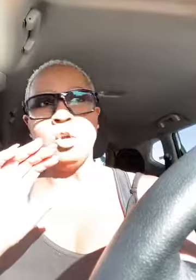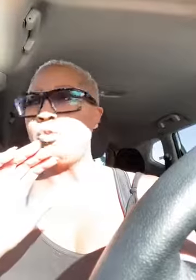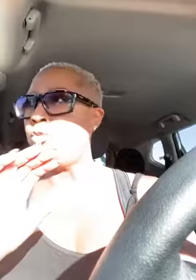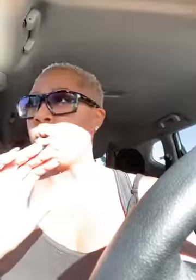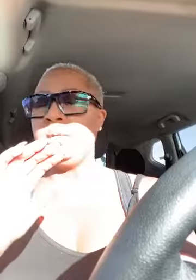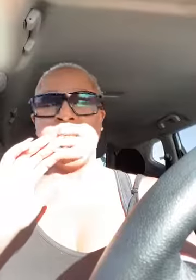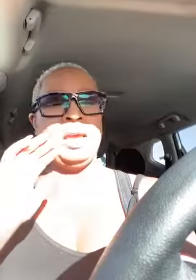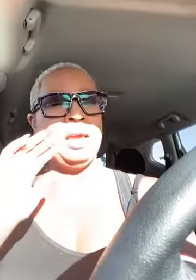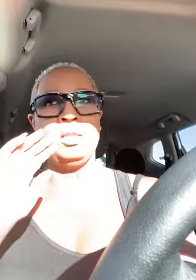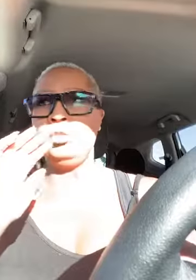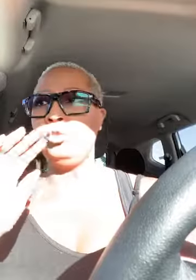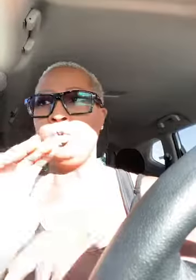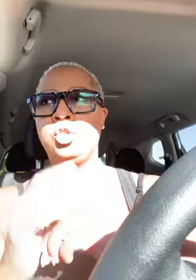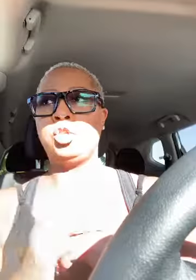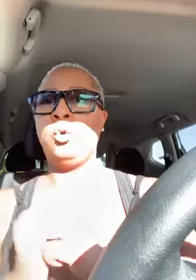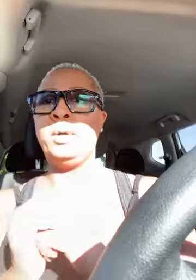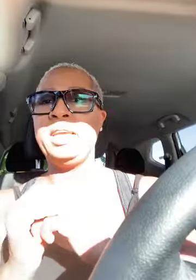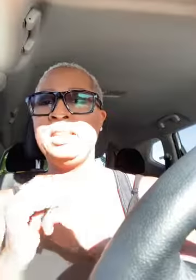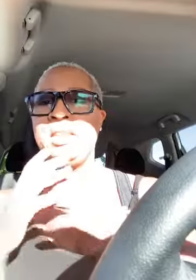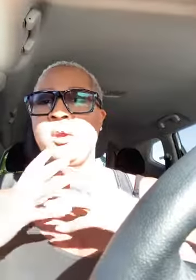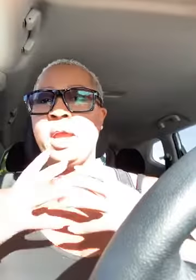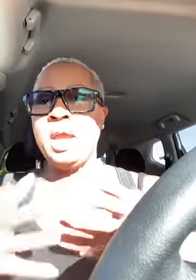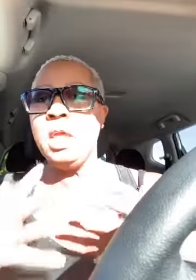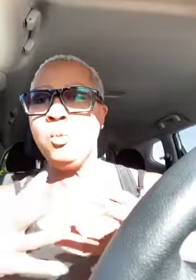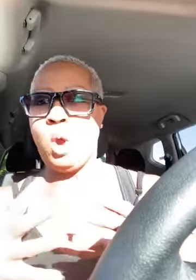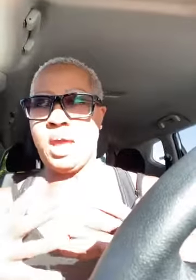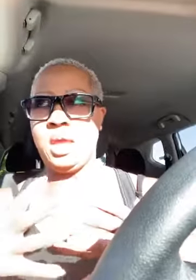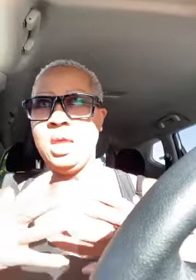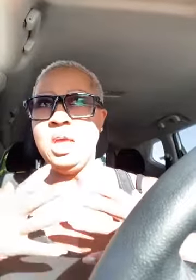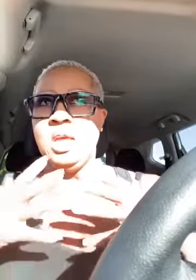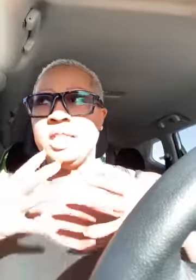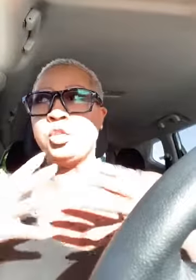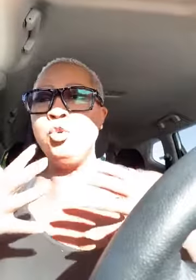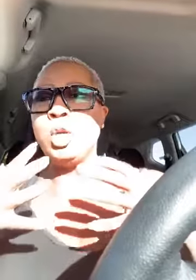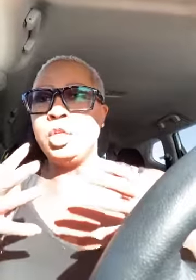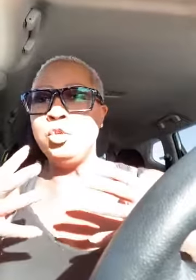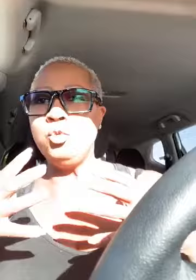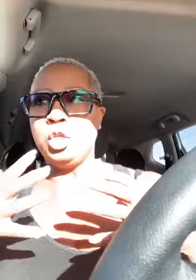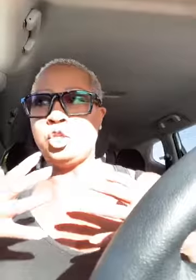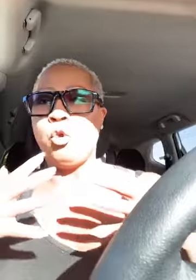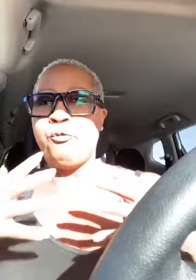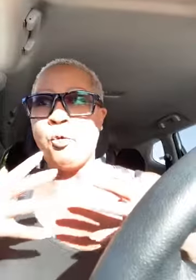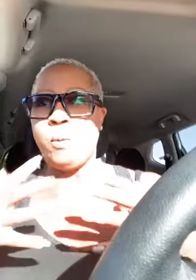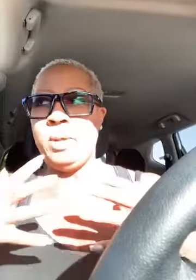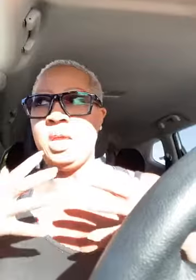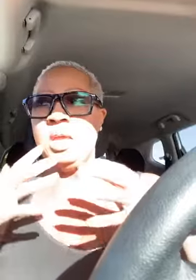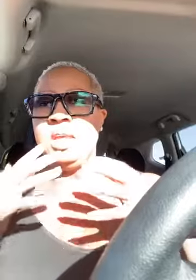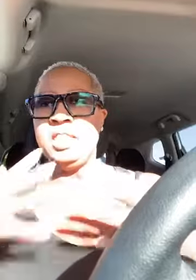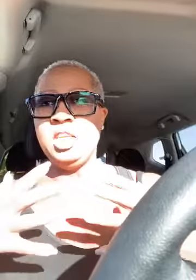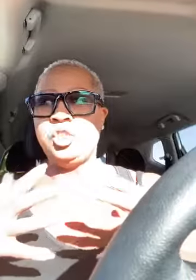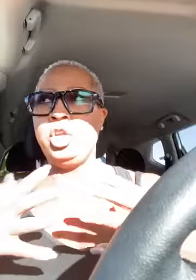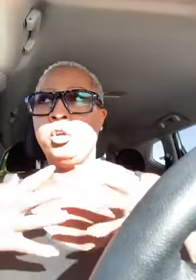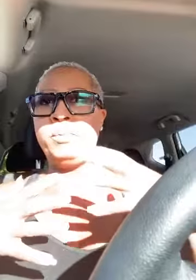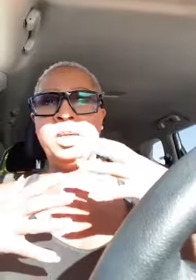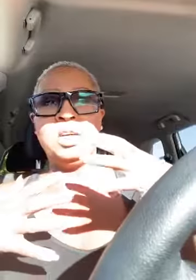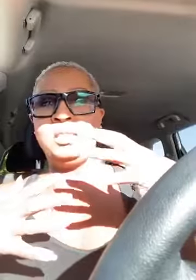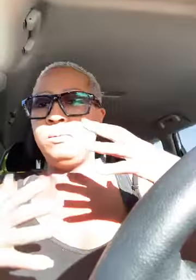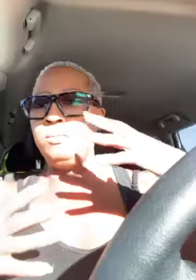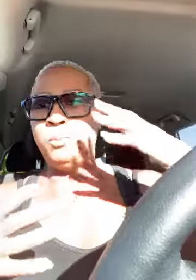know you normally can't do this show but is there any way that you can do this show for me this year because the